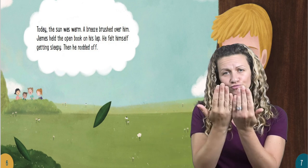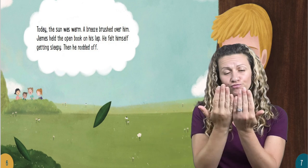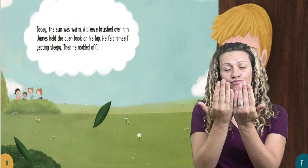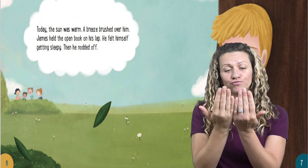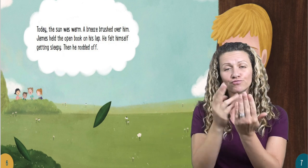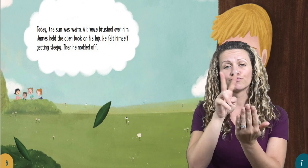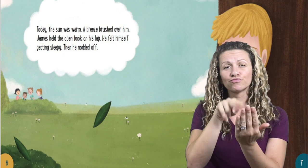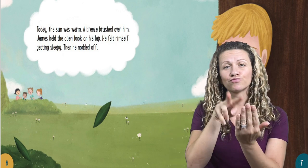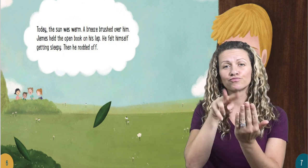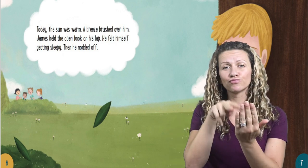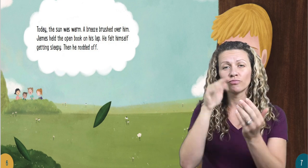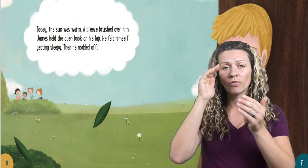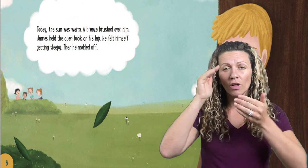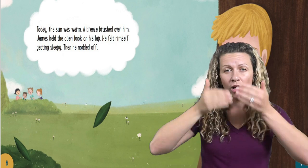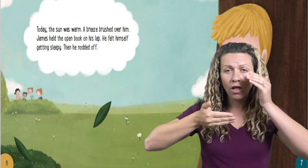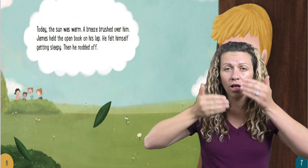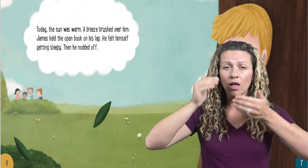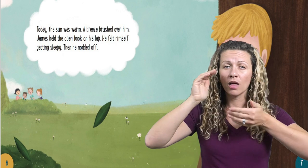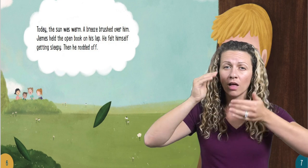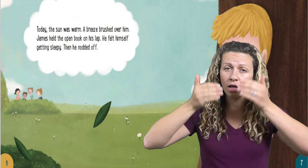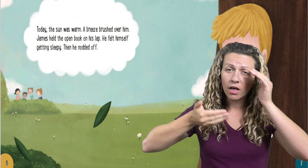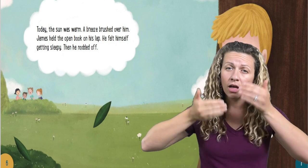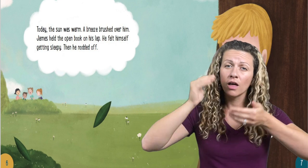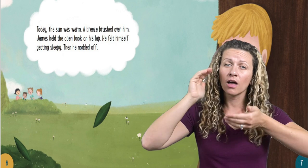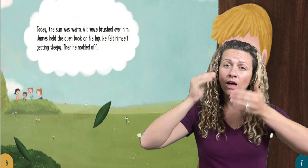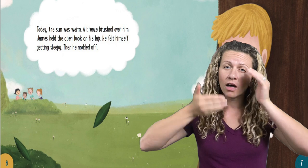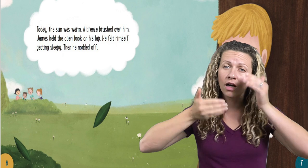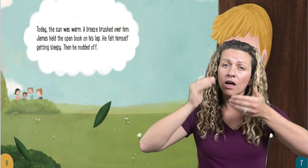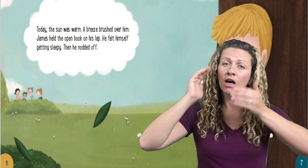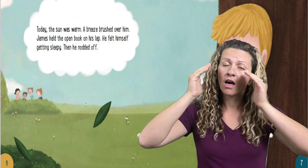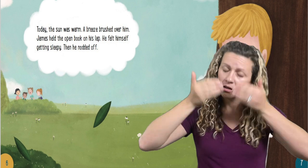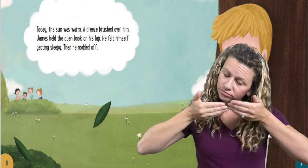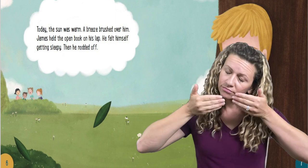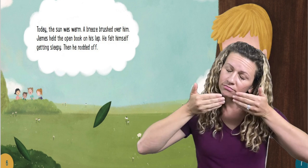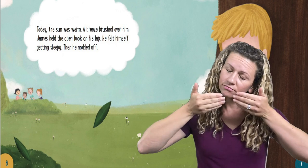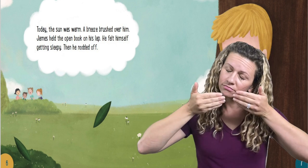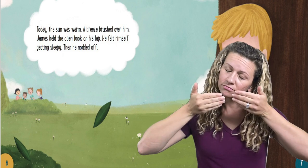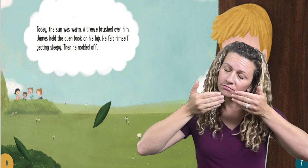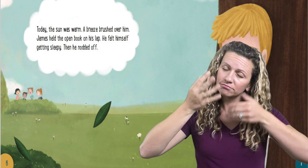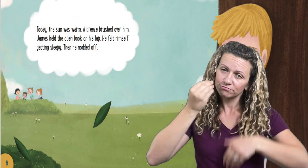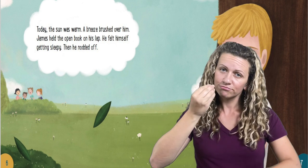He felt himself getting sleepy. Then he nodded off.